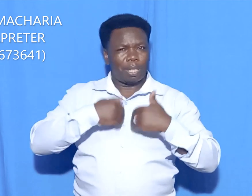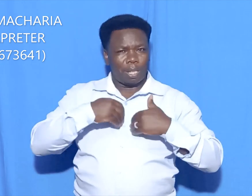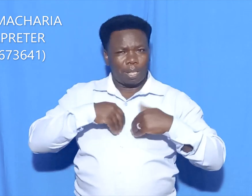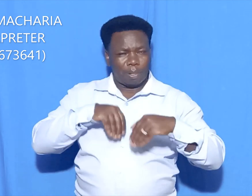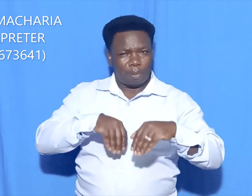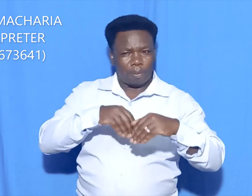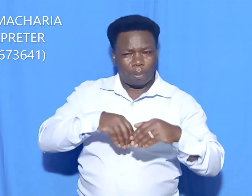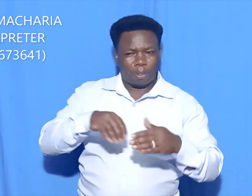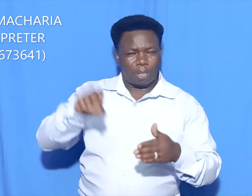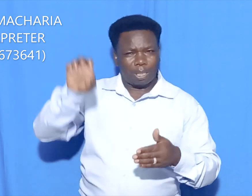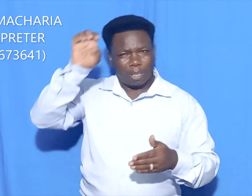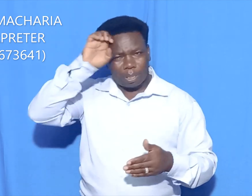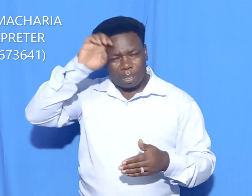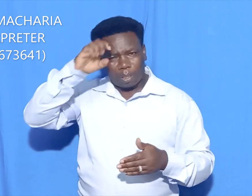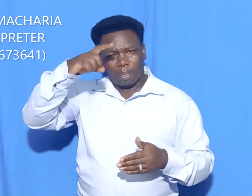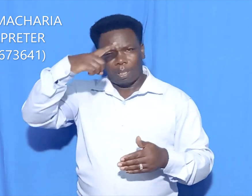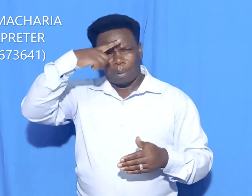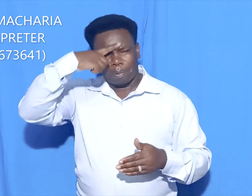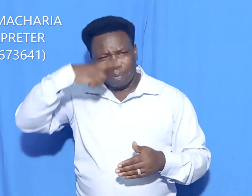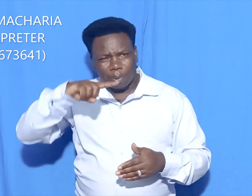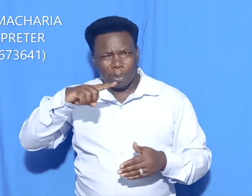informed is expired fees structure.